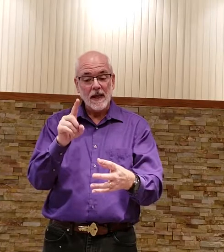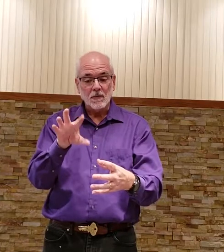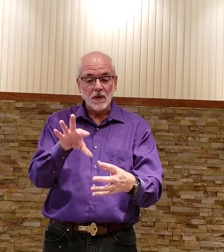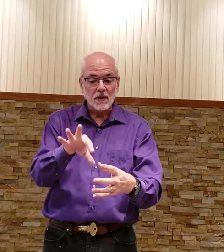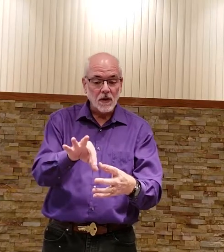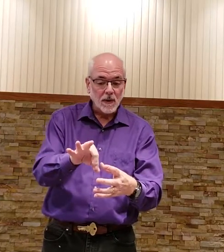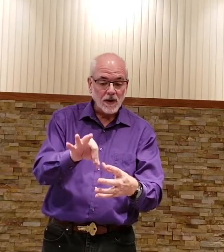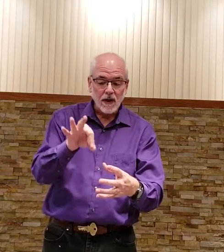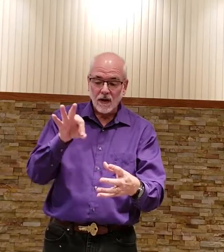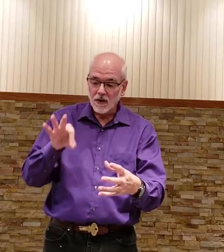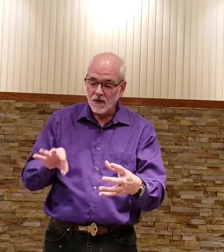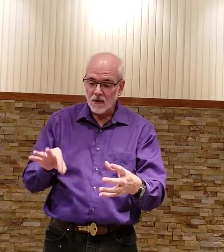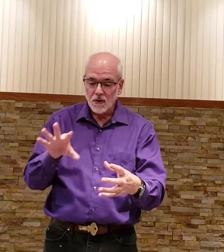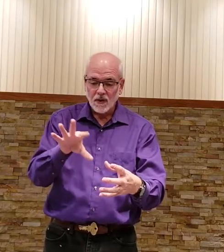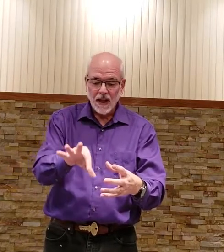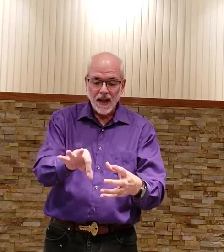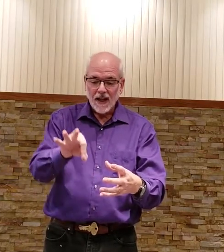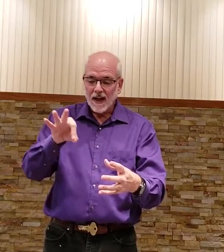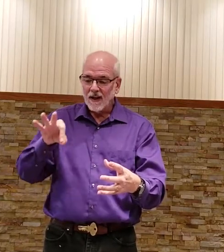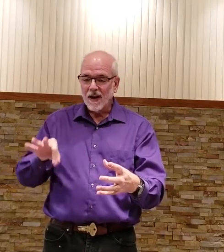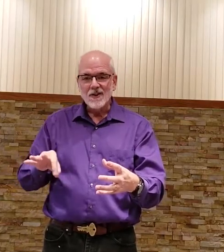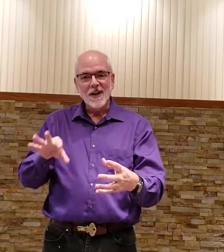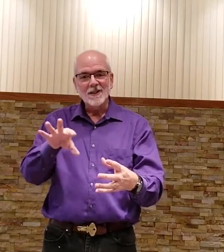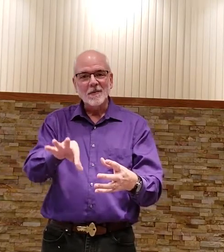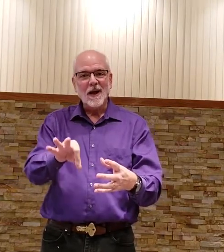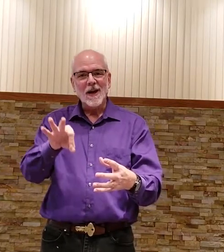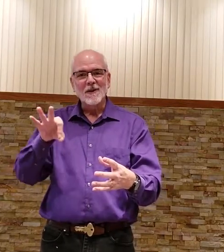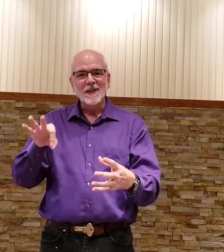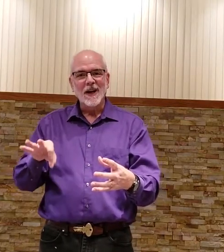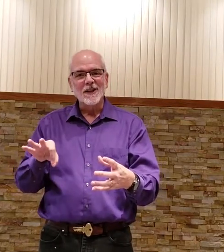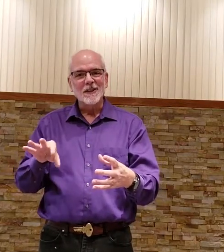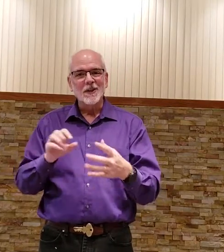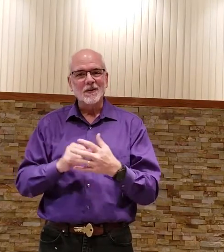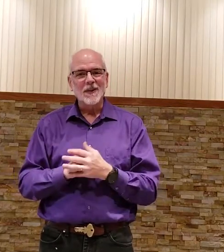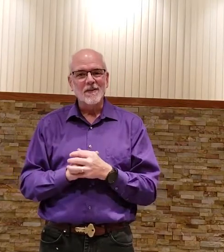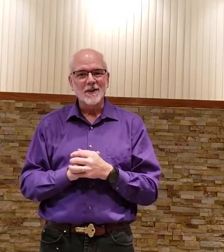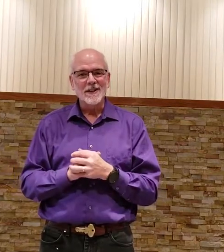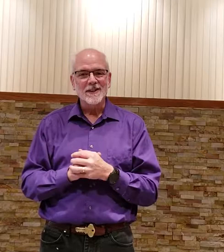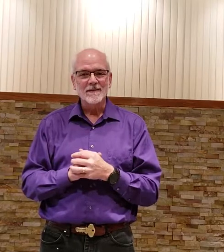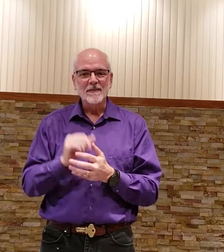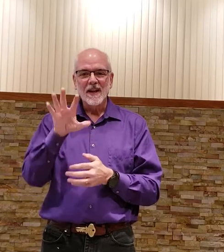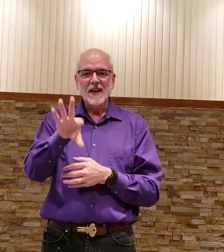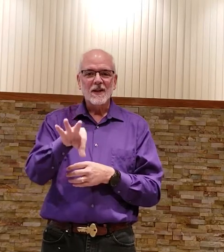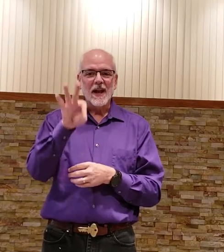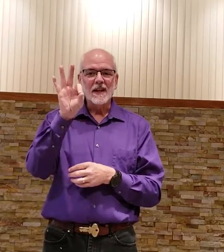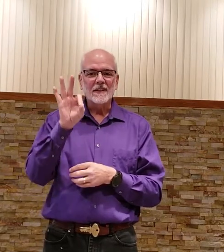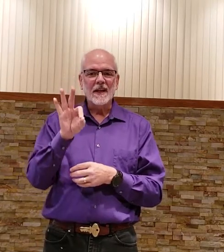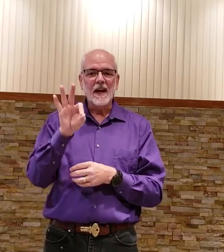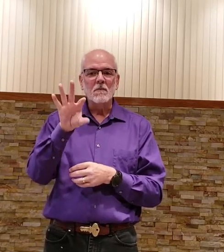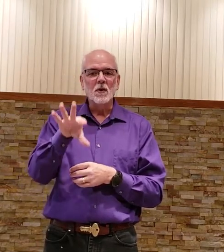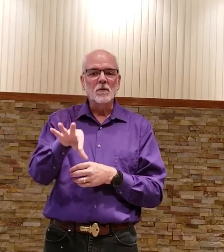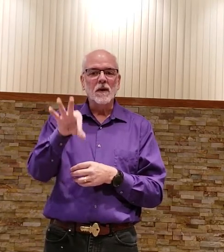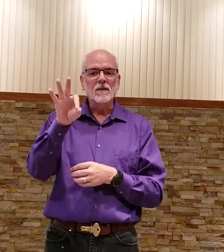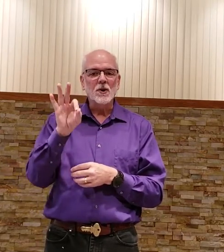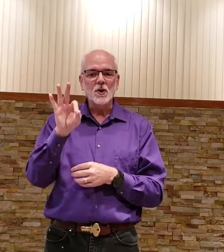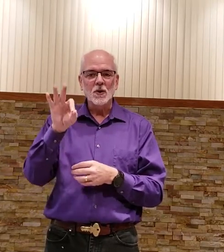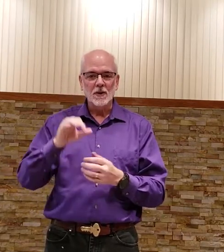best ones you reach in there you choose and you get just the black ones out because they're your favorites that's the kind of movement for choose